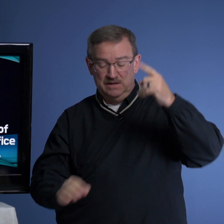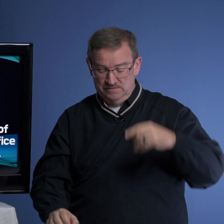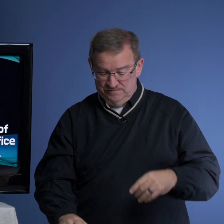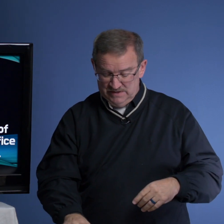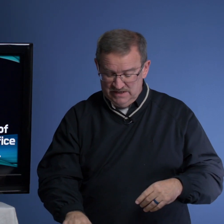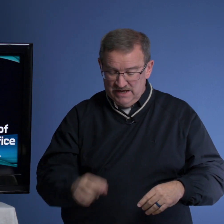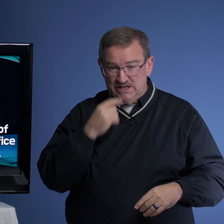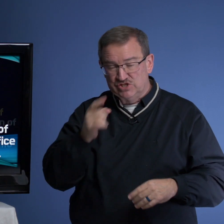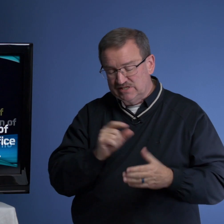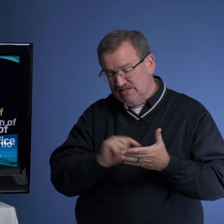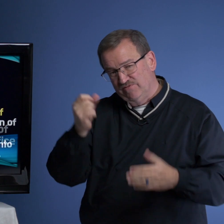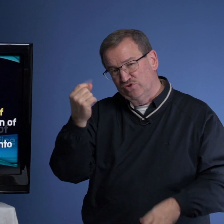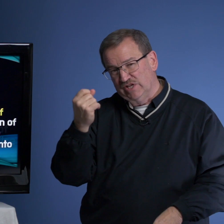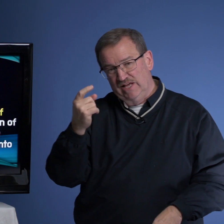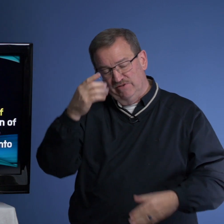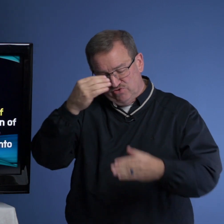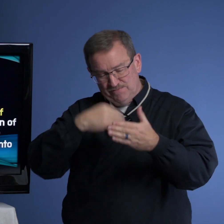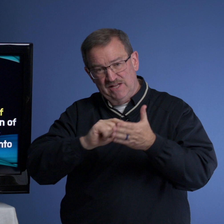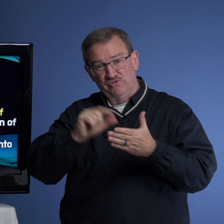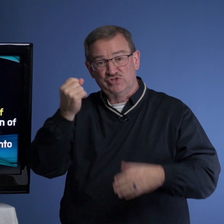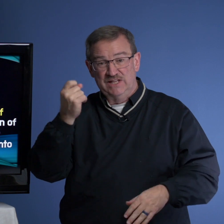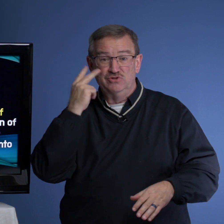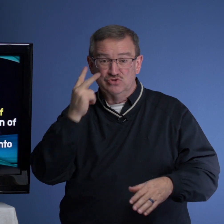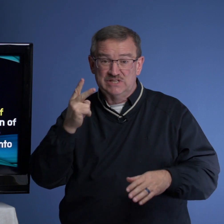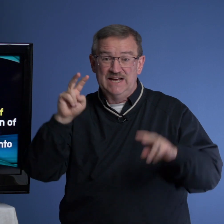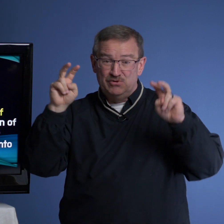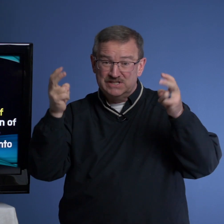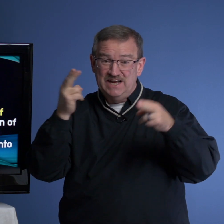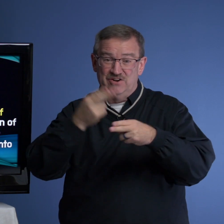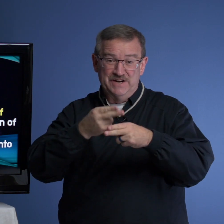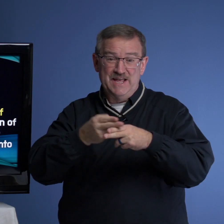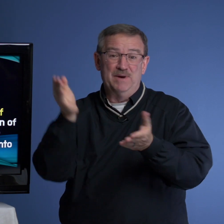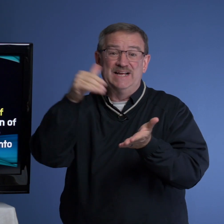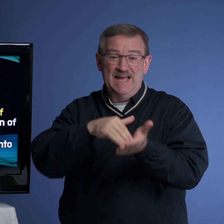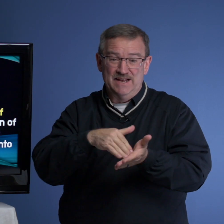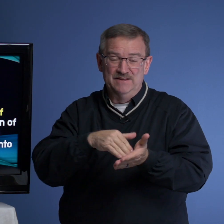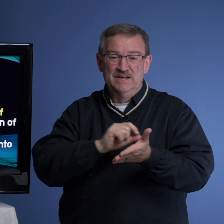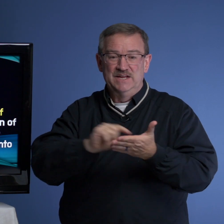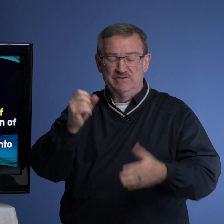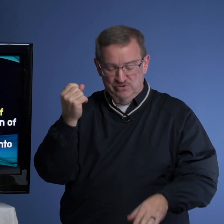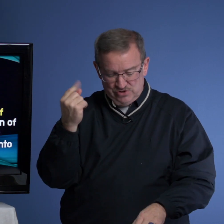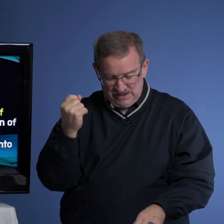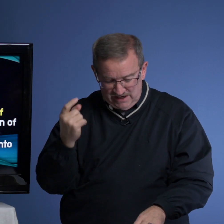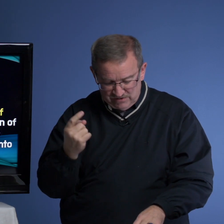And she says in verse 11, drop down to verse 11, you'll see our title, name again in verse 11.